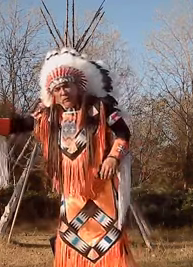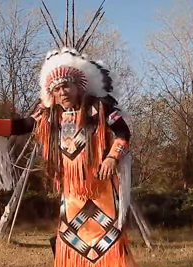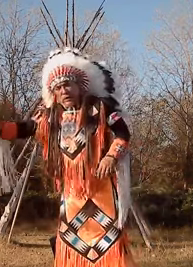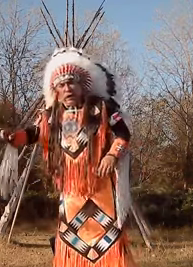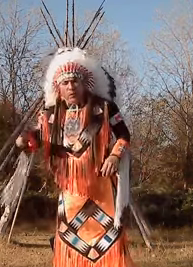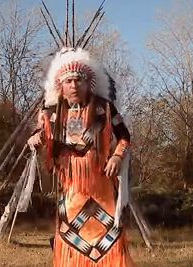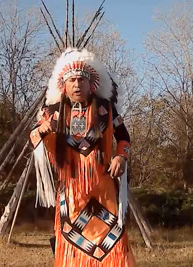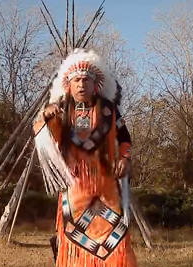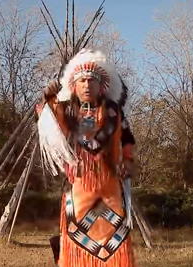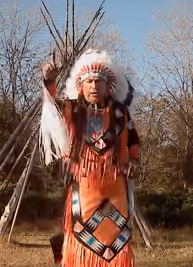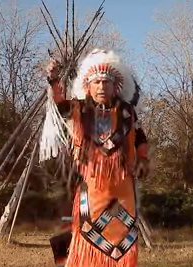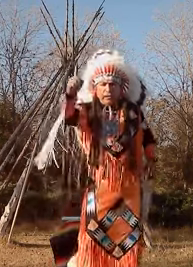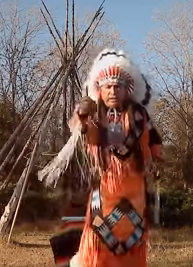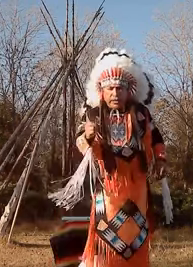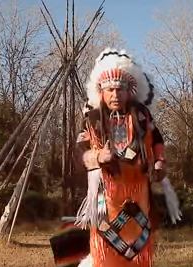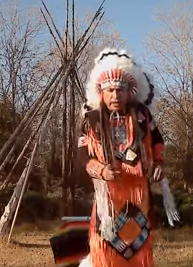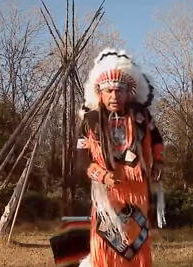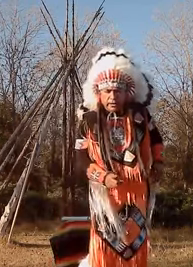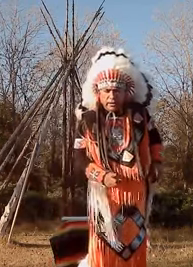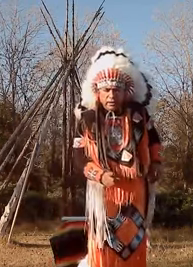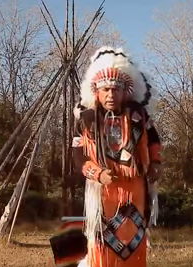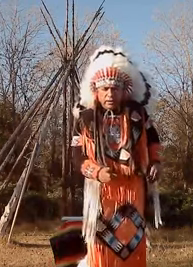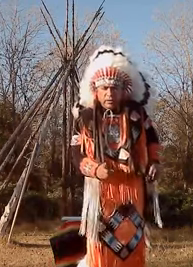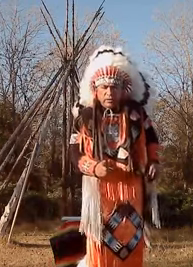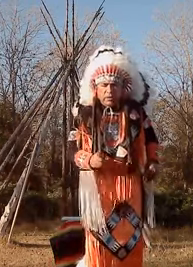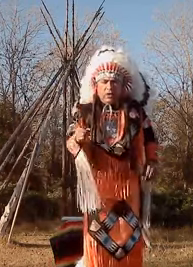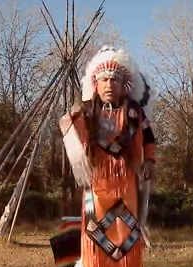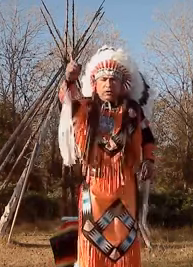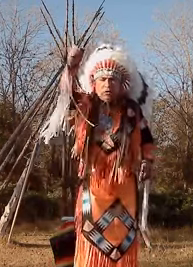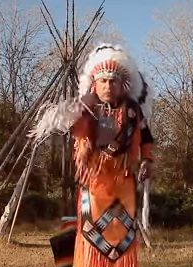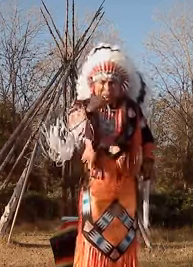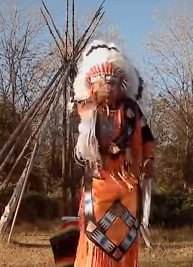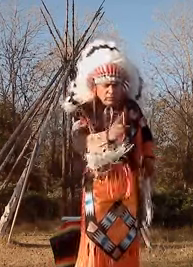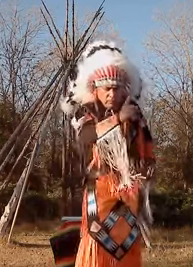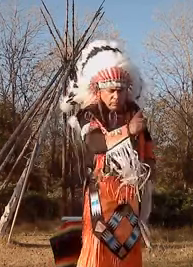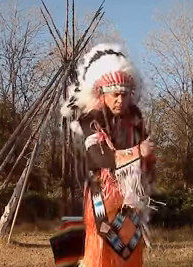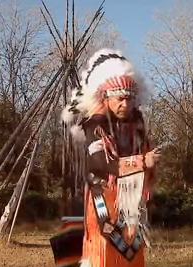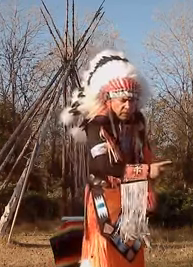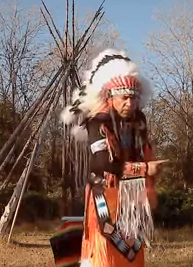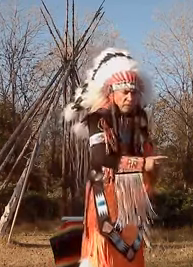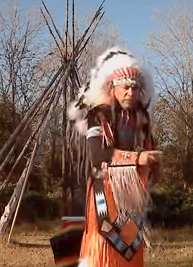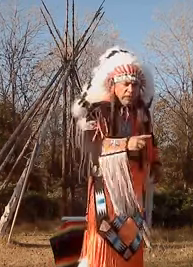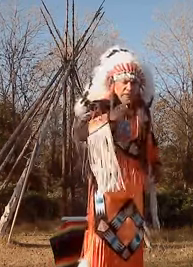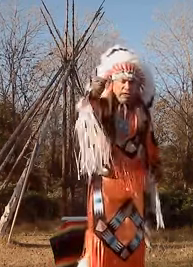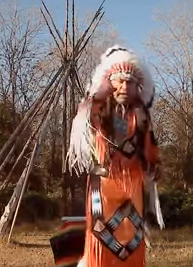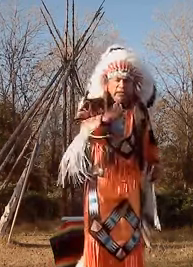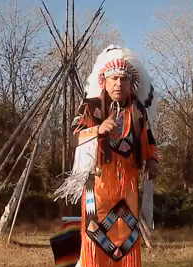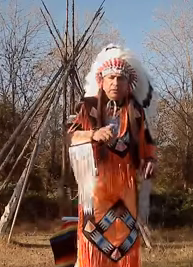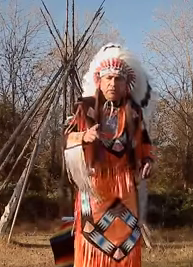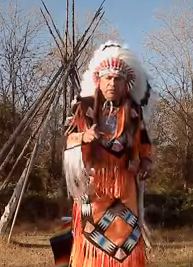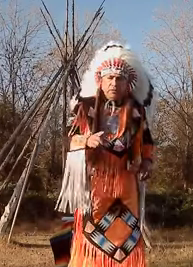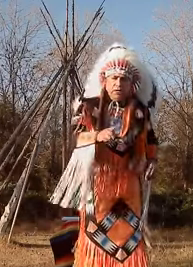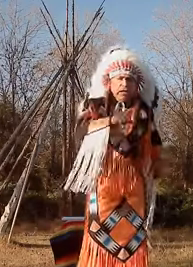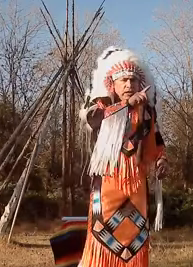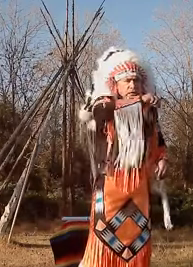i don't want to go like this like lightning you know i could do that's lightning but for hills